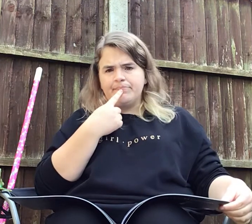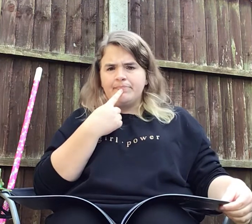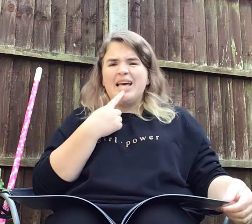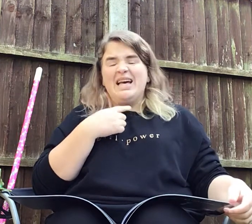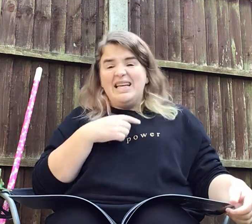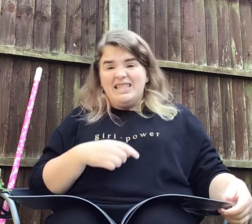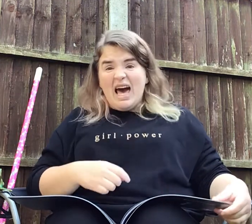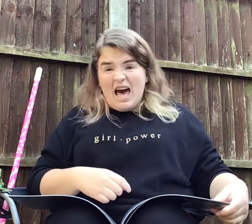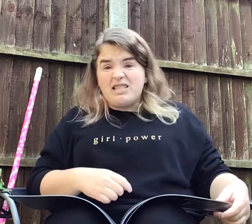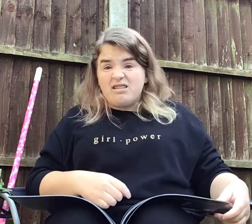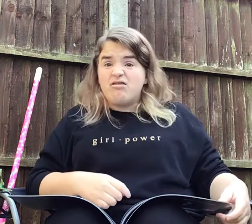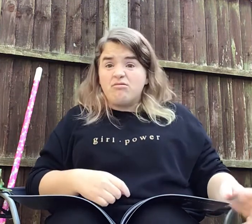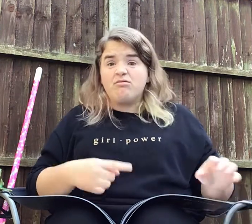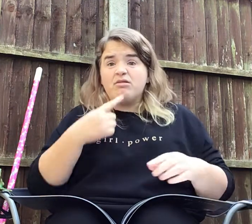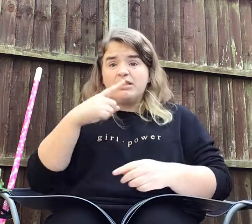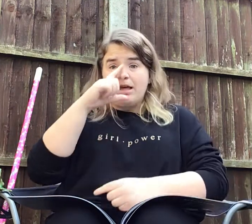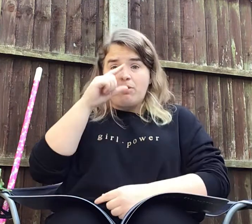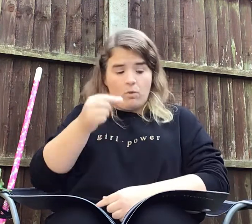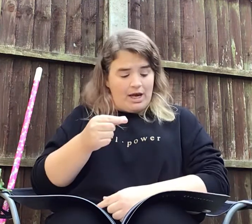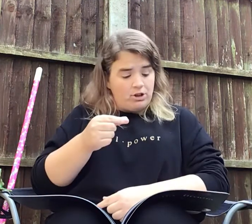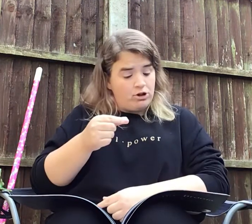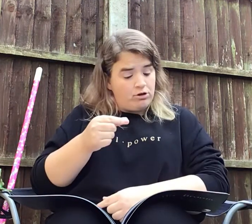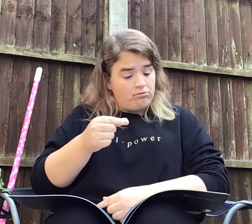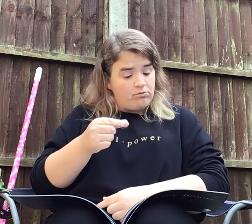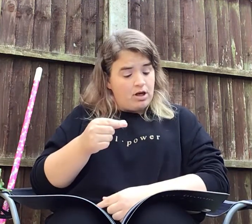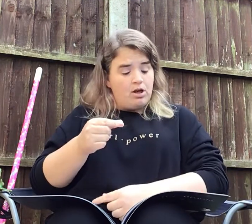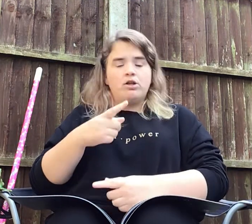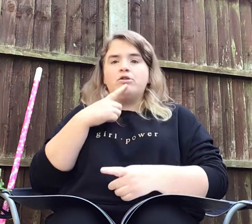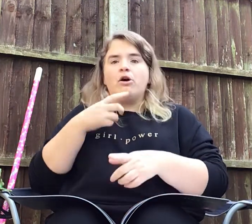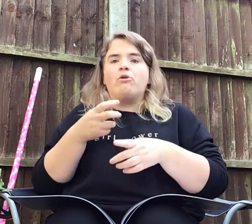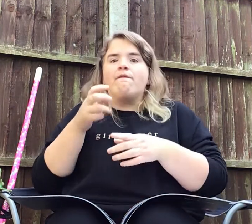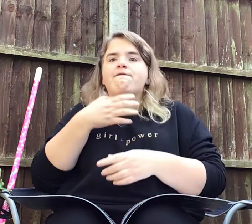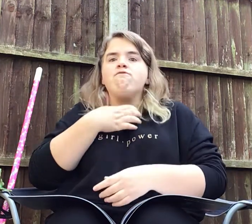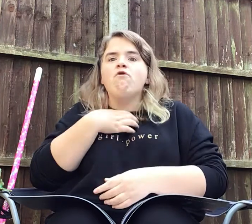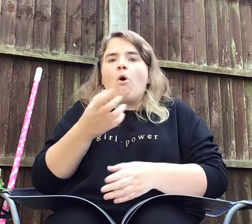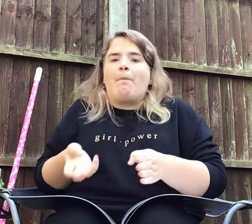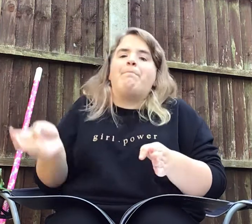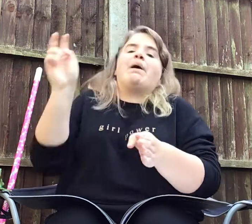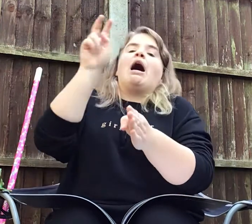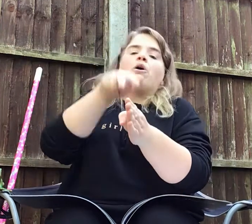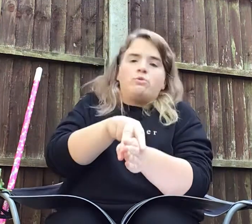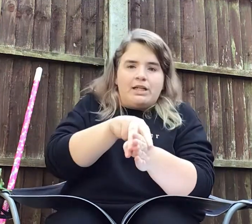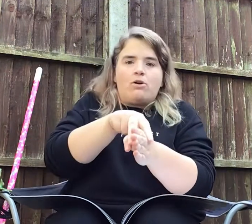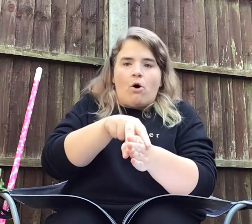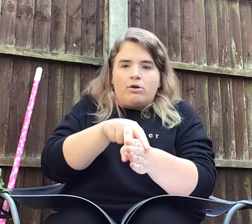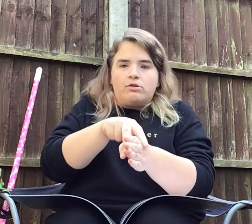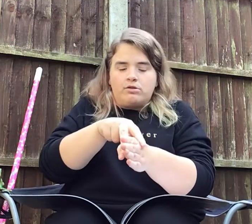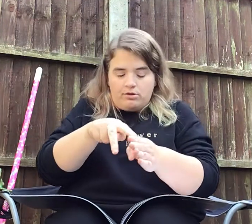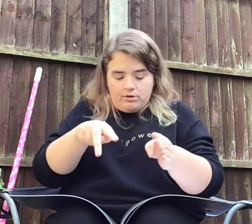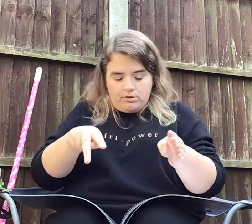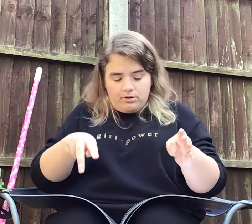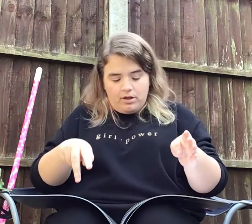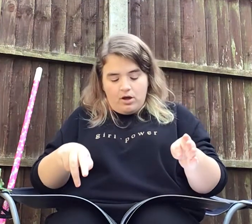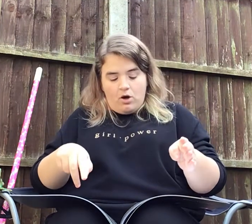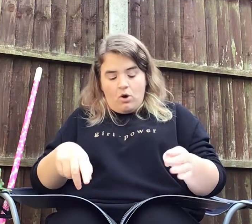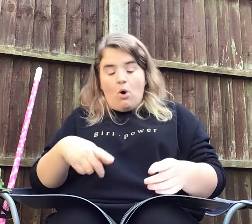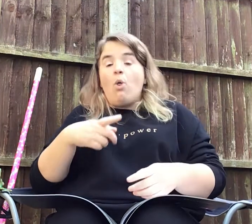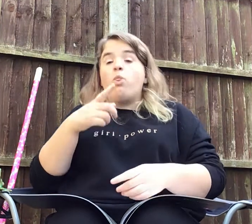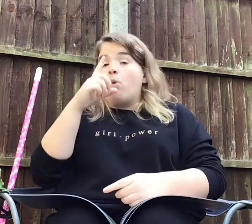Yes! said the witch. So the frog bounded on. The